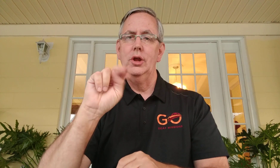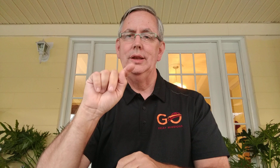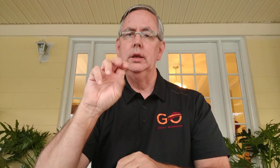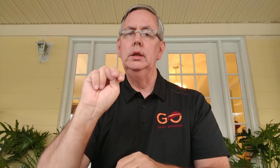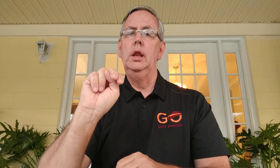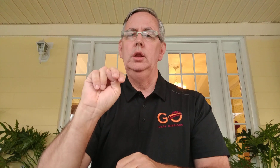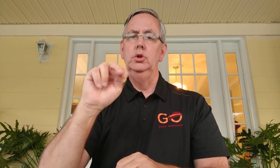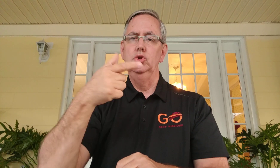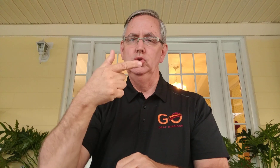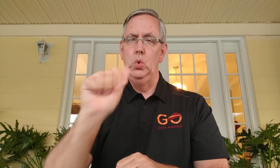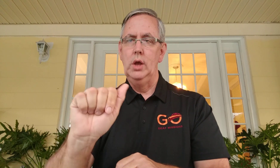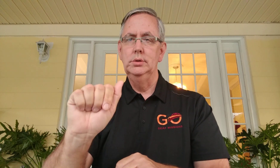Trenton, Georgia.